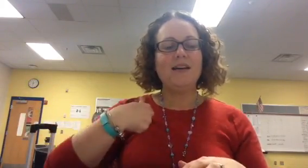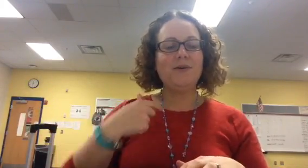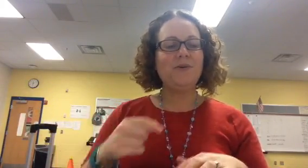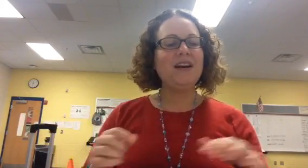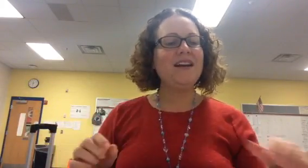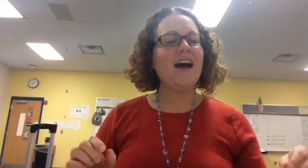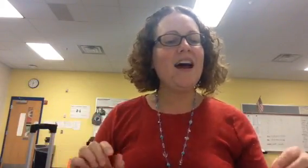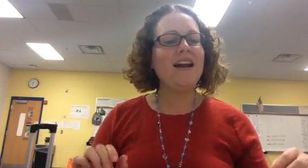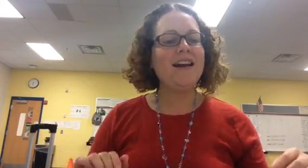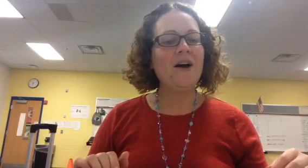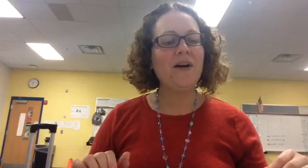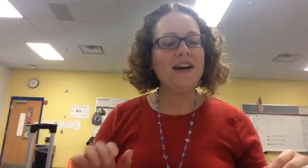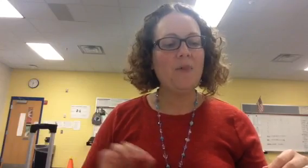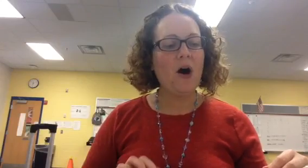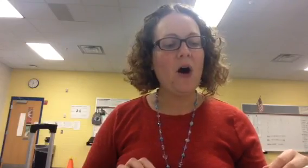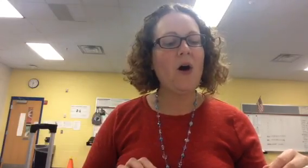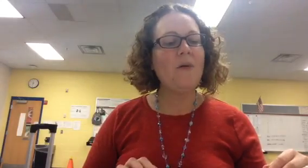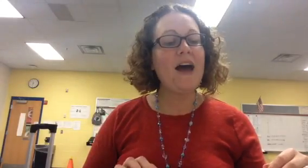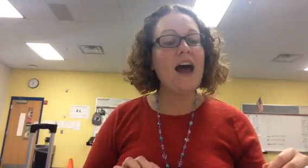You get a line and I'll get a pole, babe.